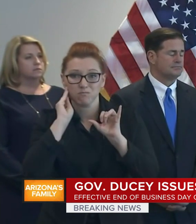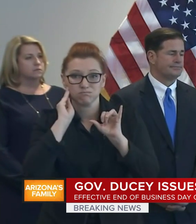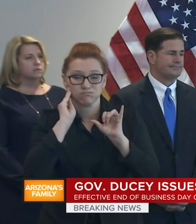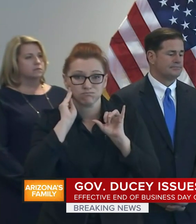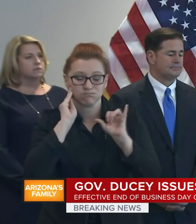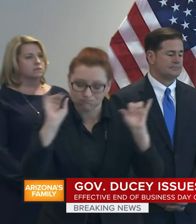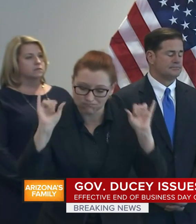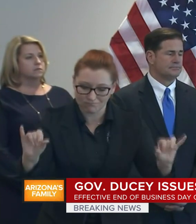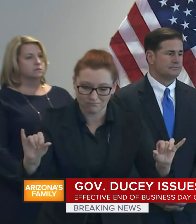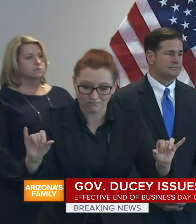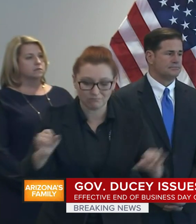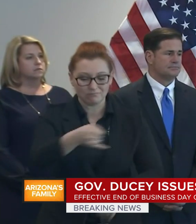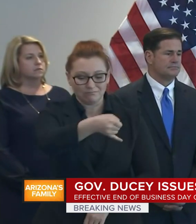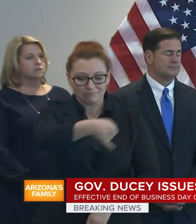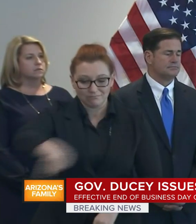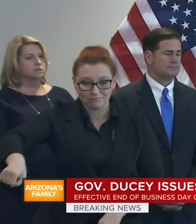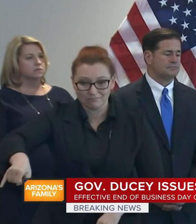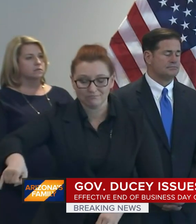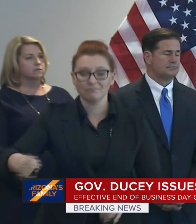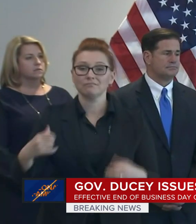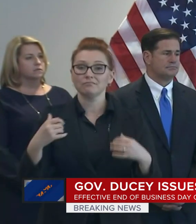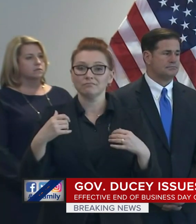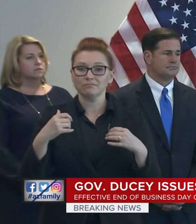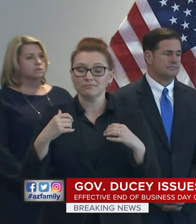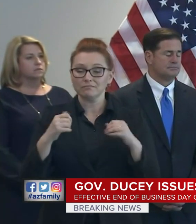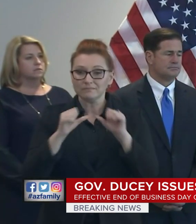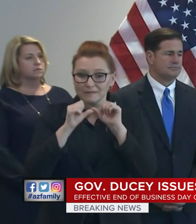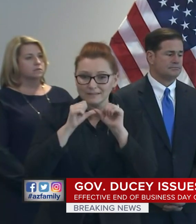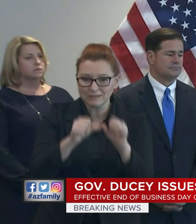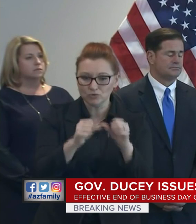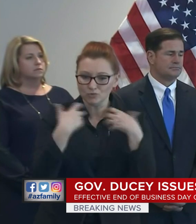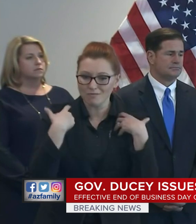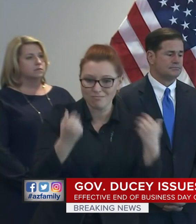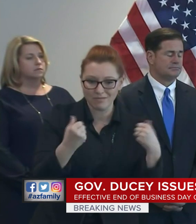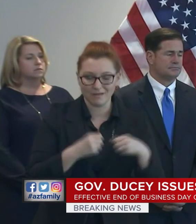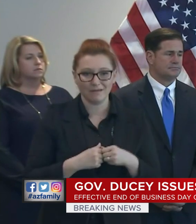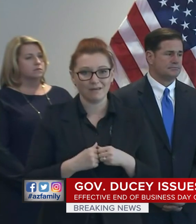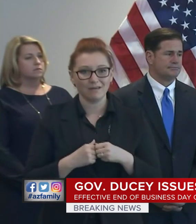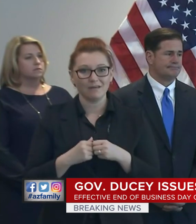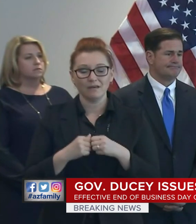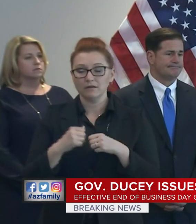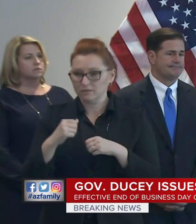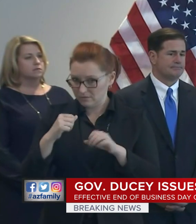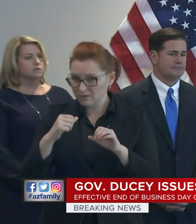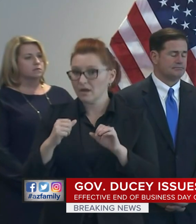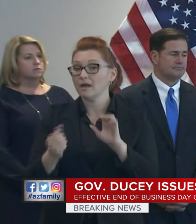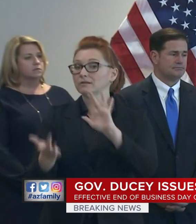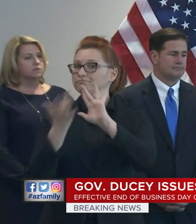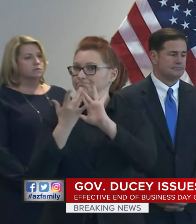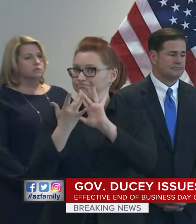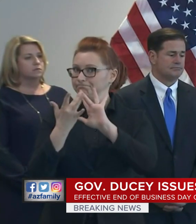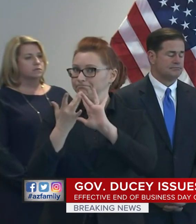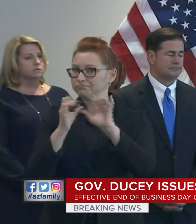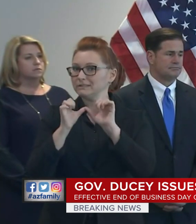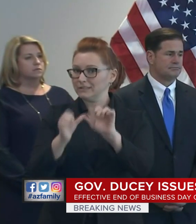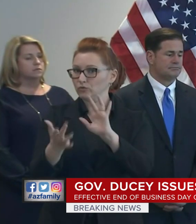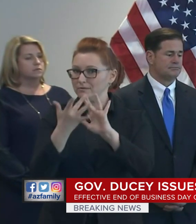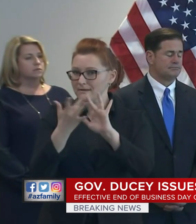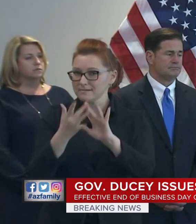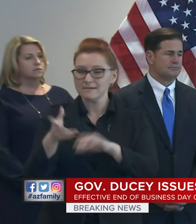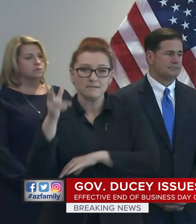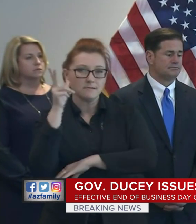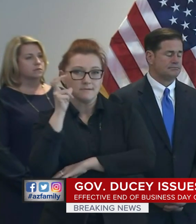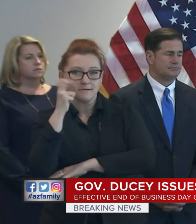to stay connected, because the healthcare community and the providers who provide that care to you and your family